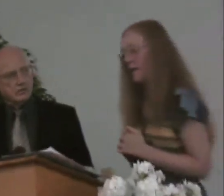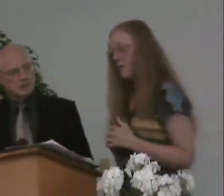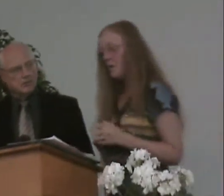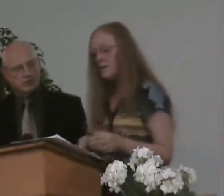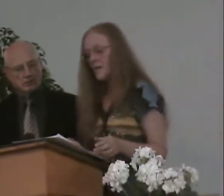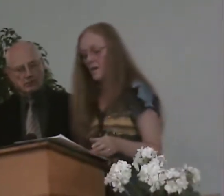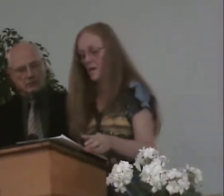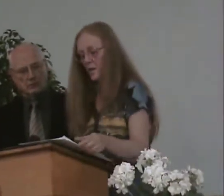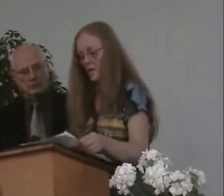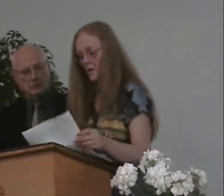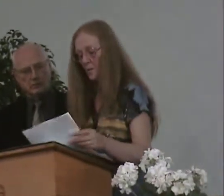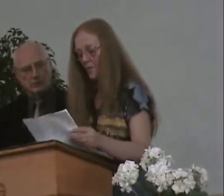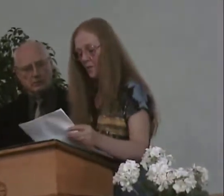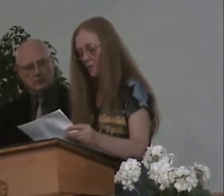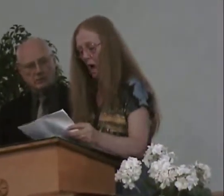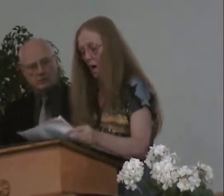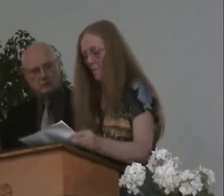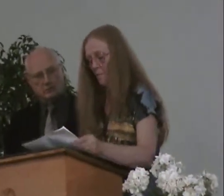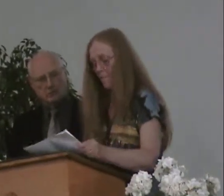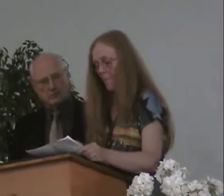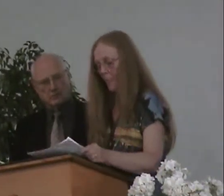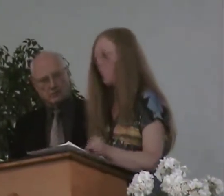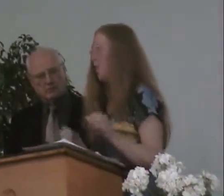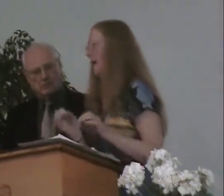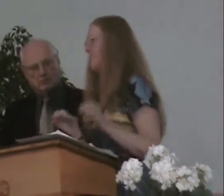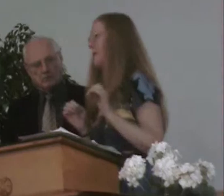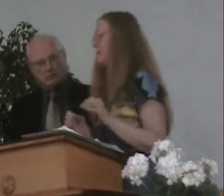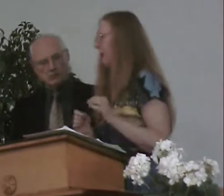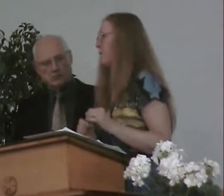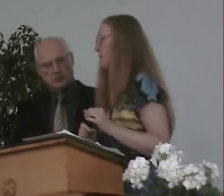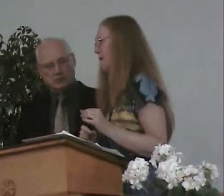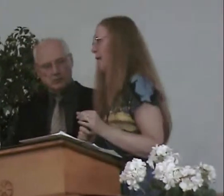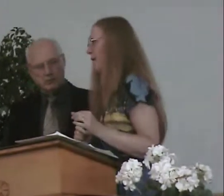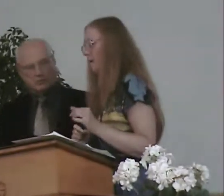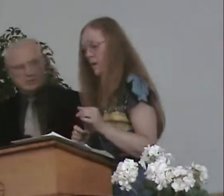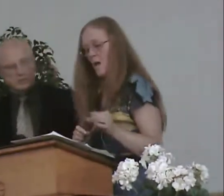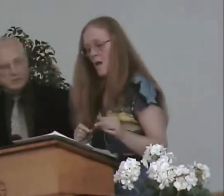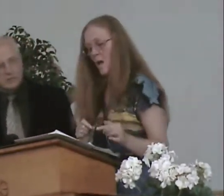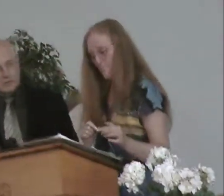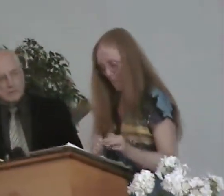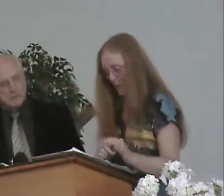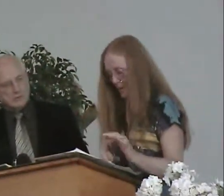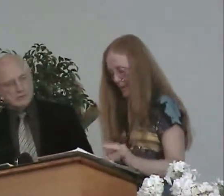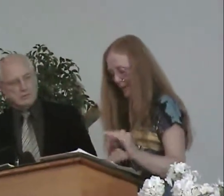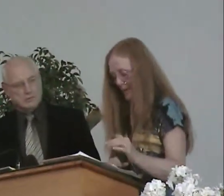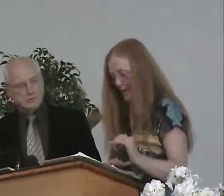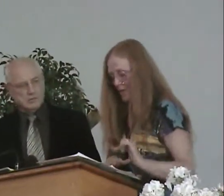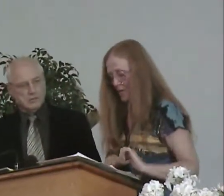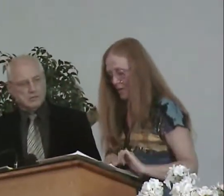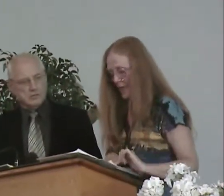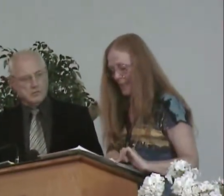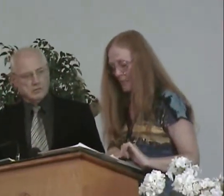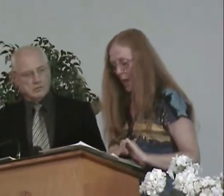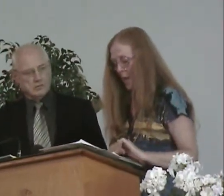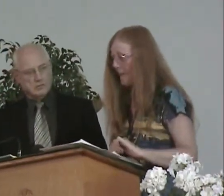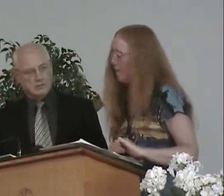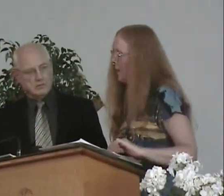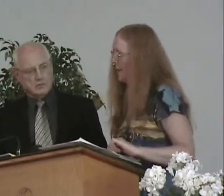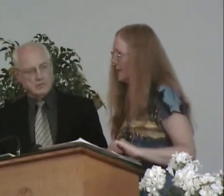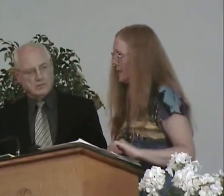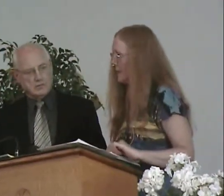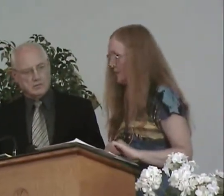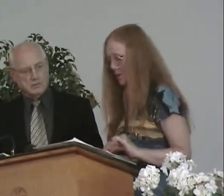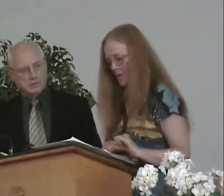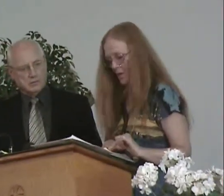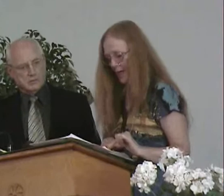I want to go into a little bit of, um, what I mean by prepare. And so that's it. I want